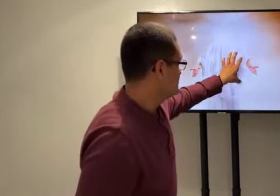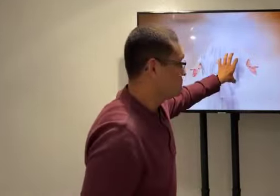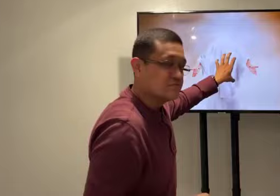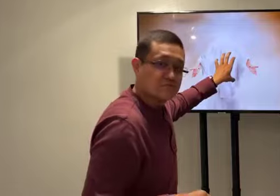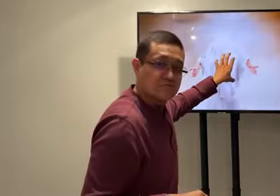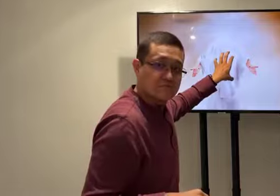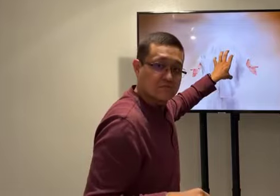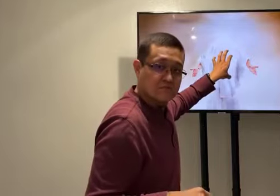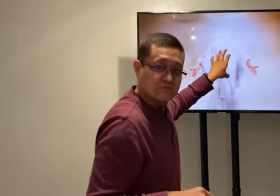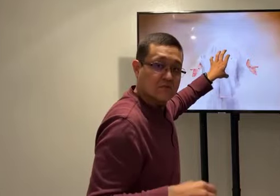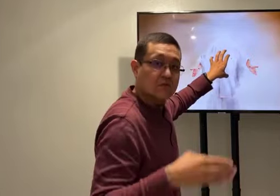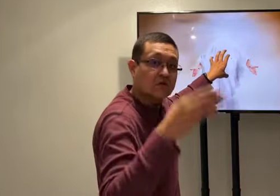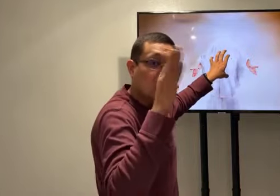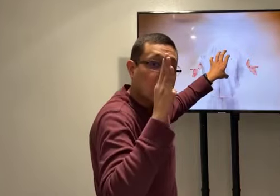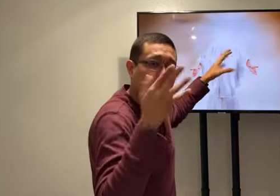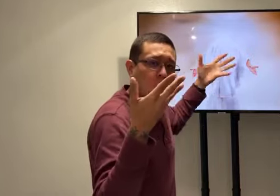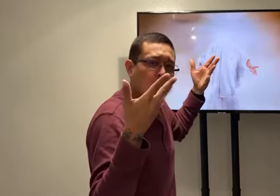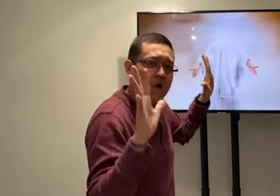He only has the power to forgive sin.